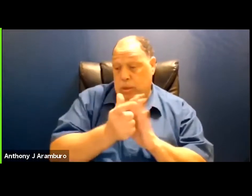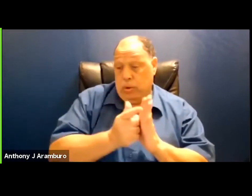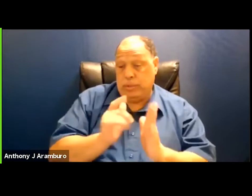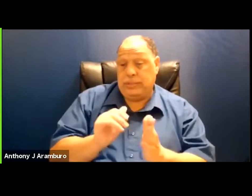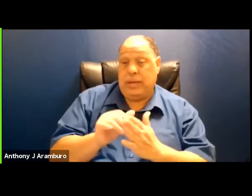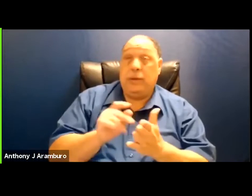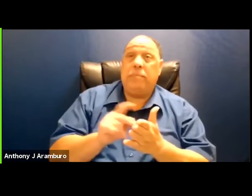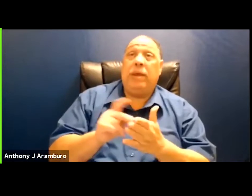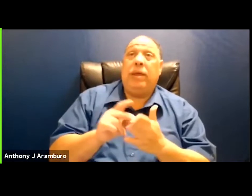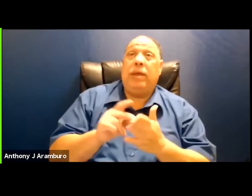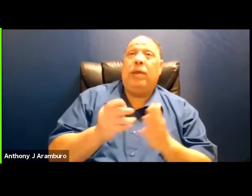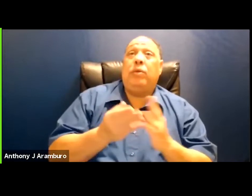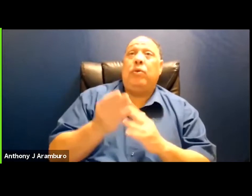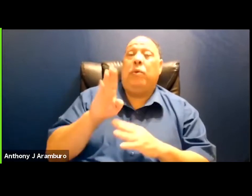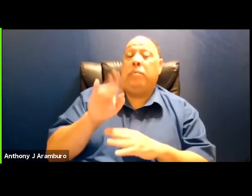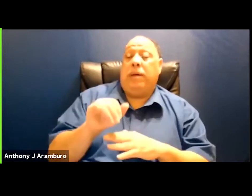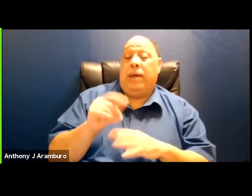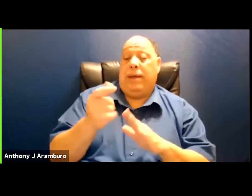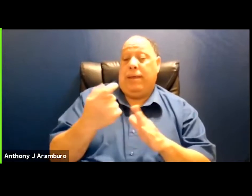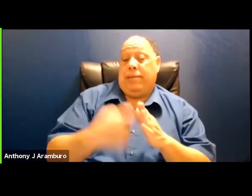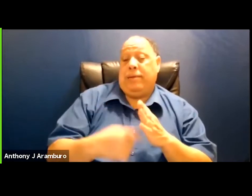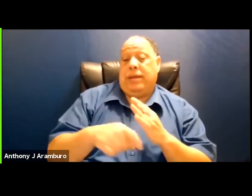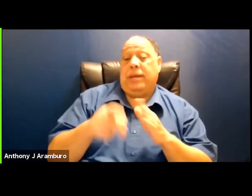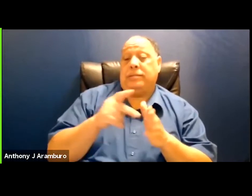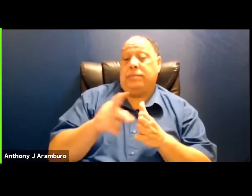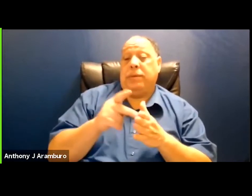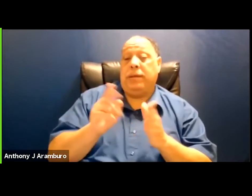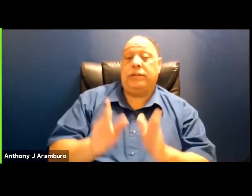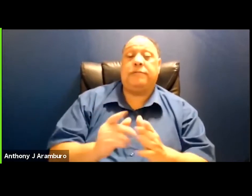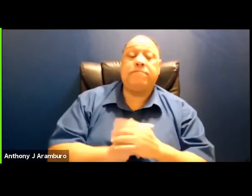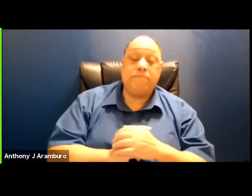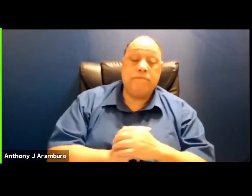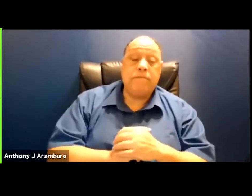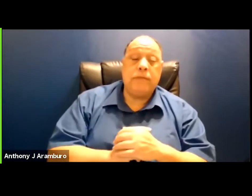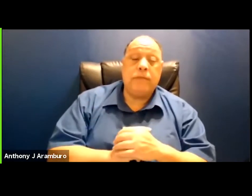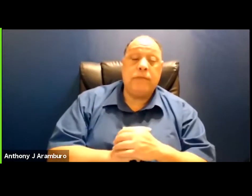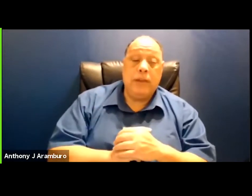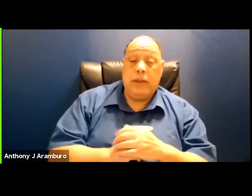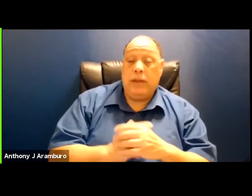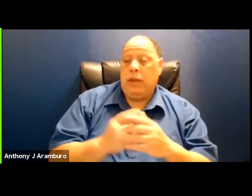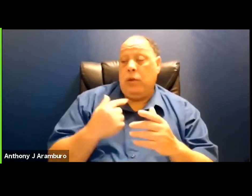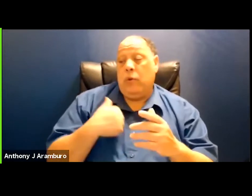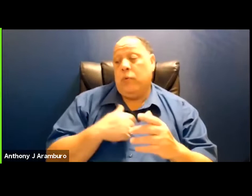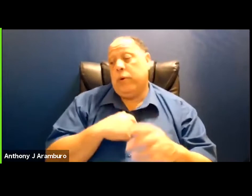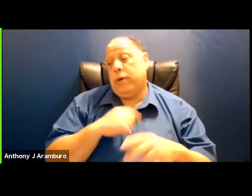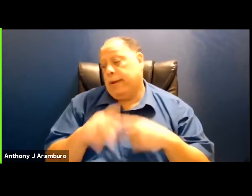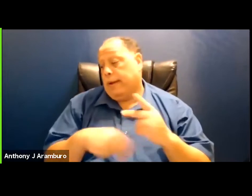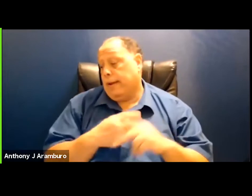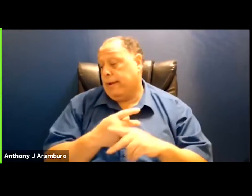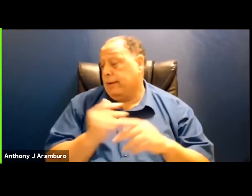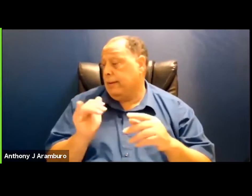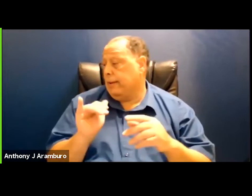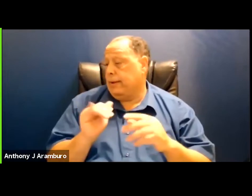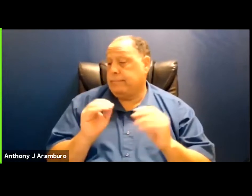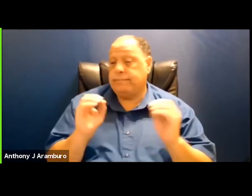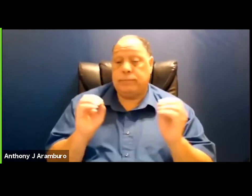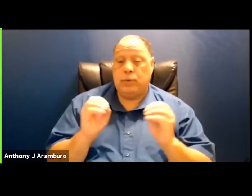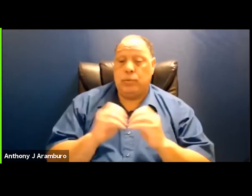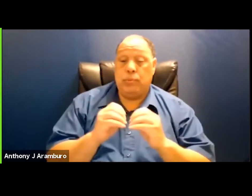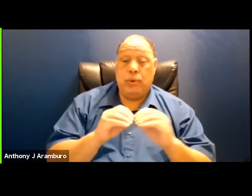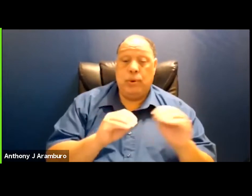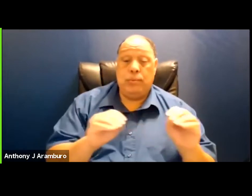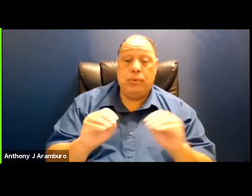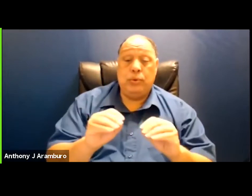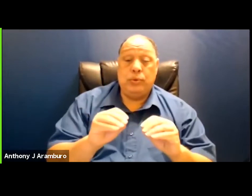the taxpayer so you know we're kind of at the end of there's no more moves to reform the police um